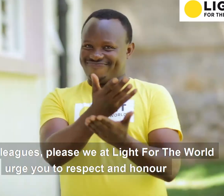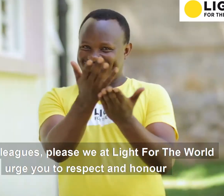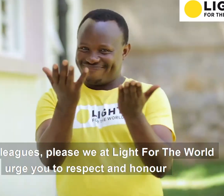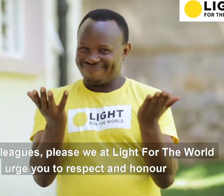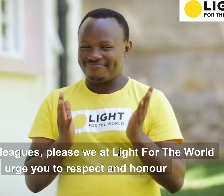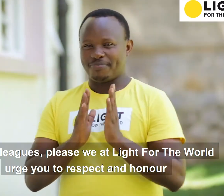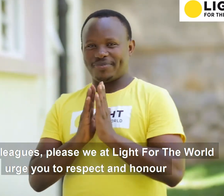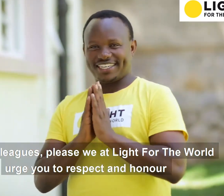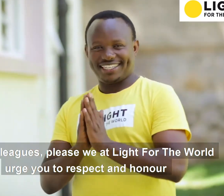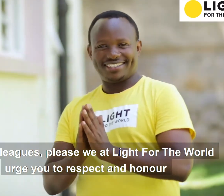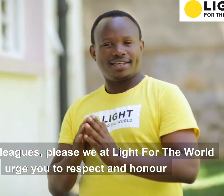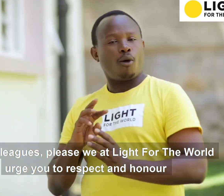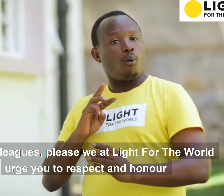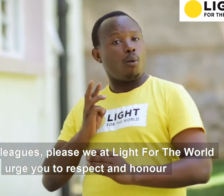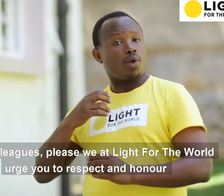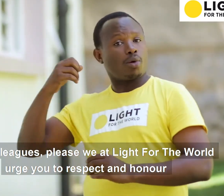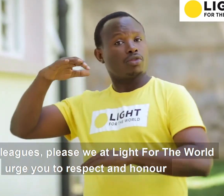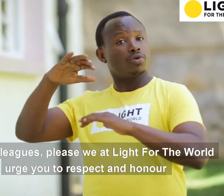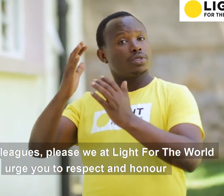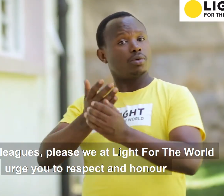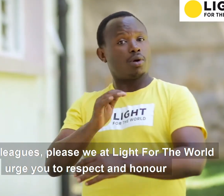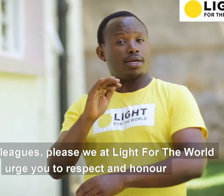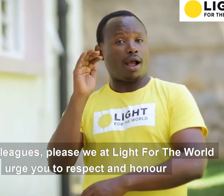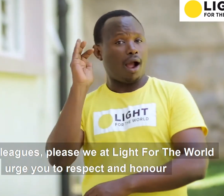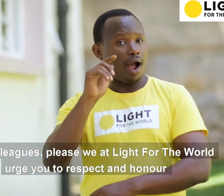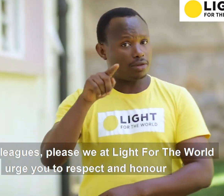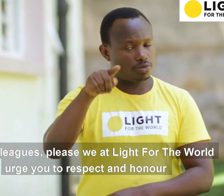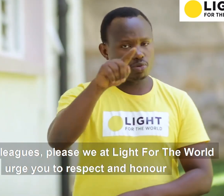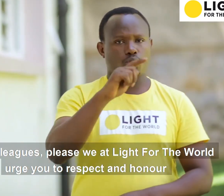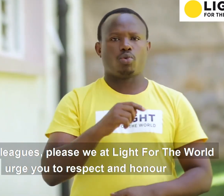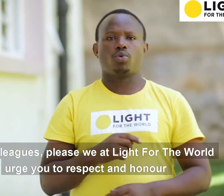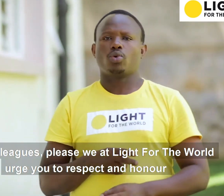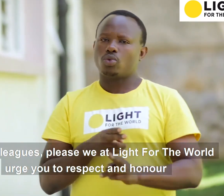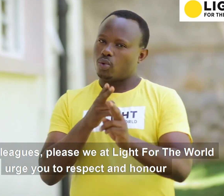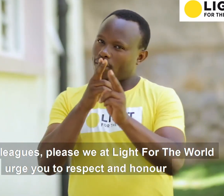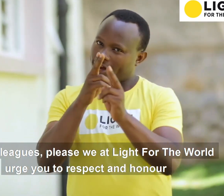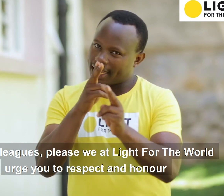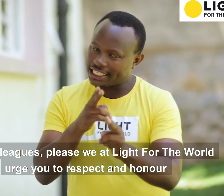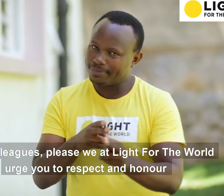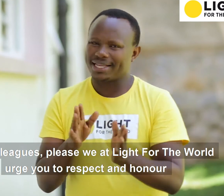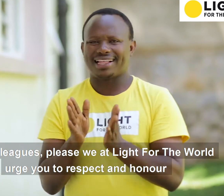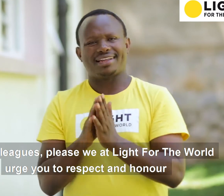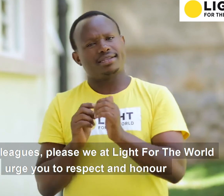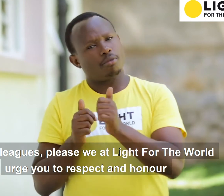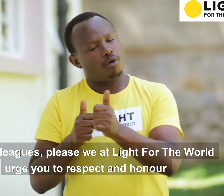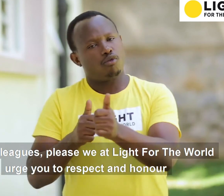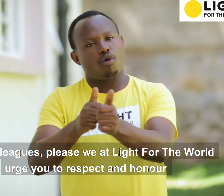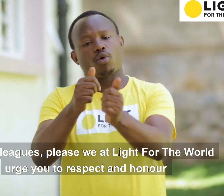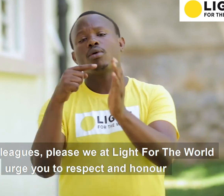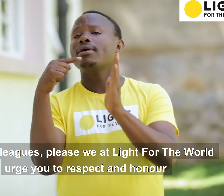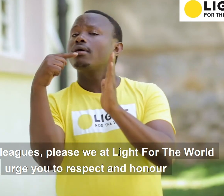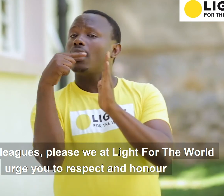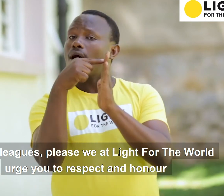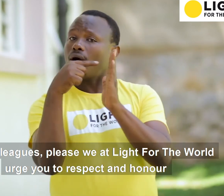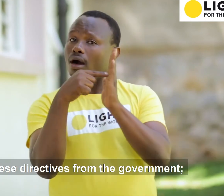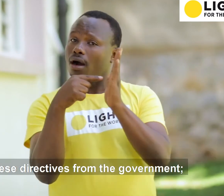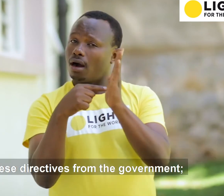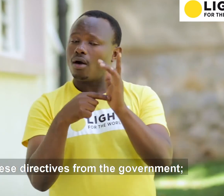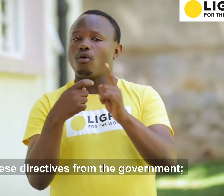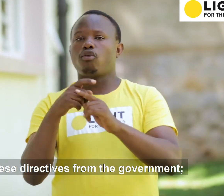colleagues, please, we at Light for the World urge you to respect and honour these directives from